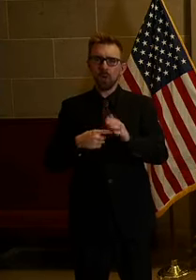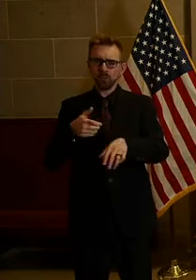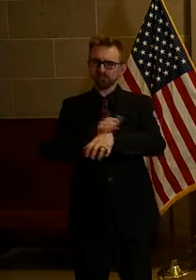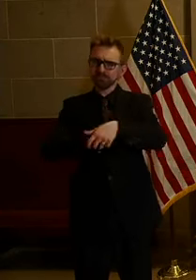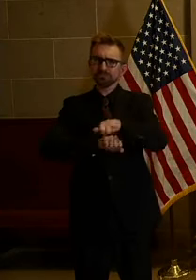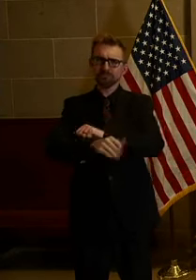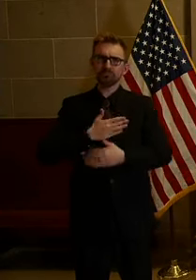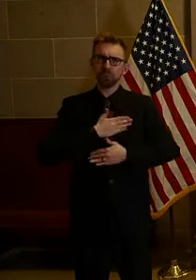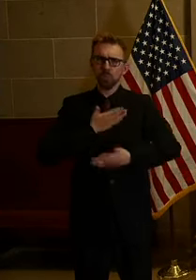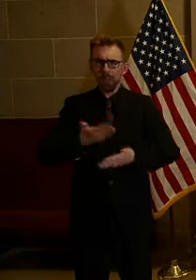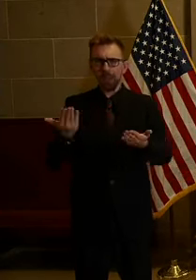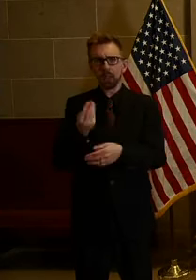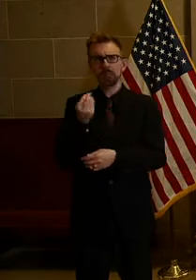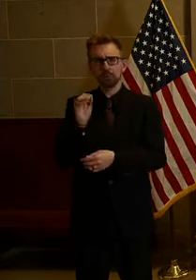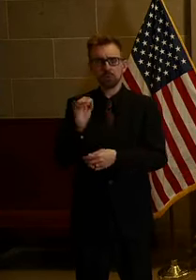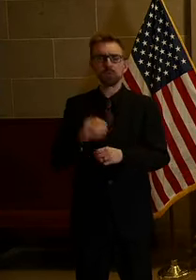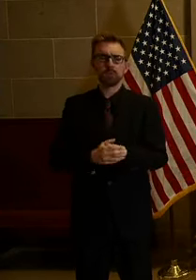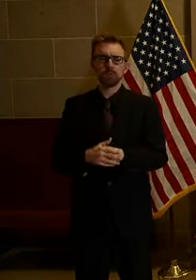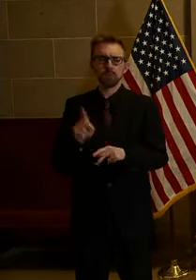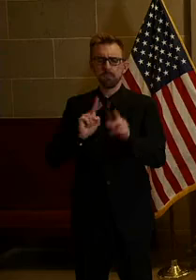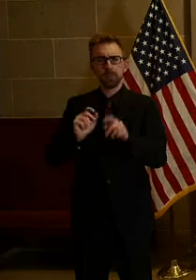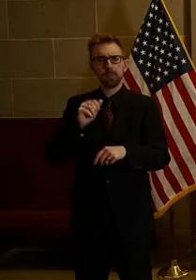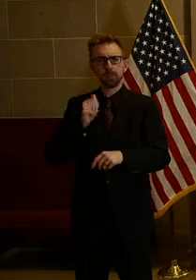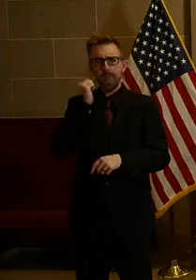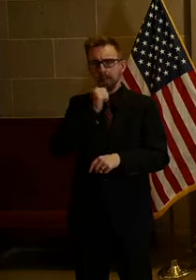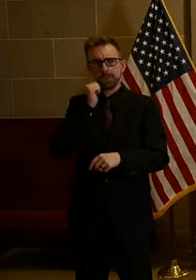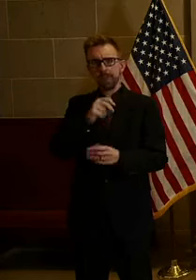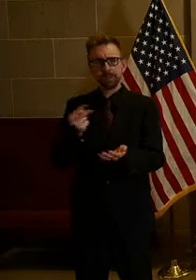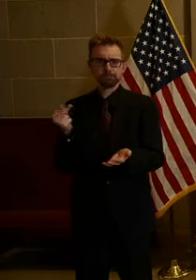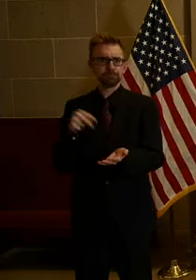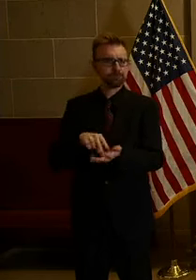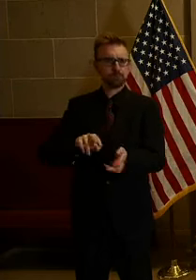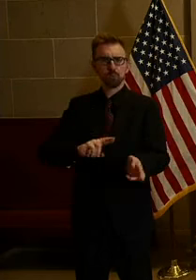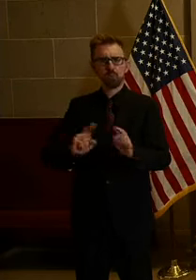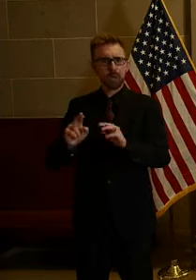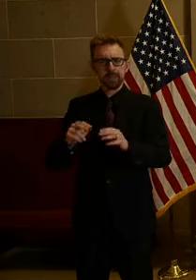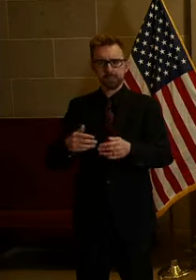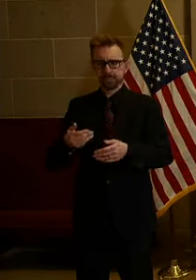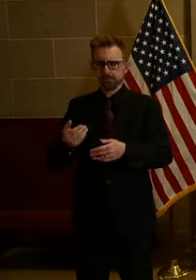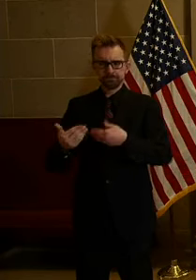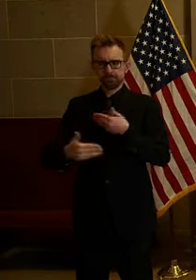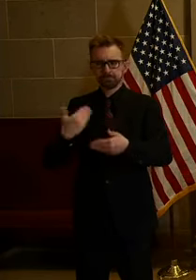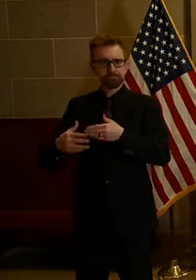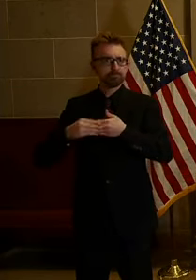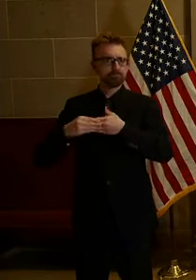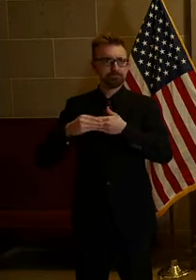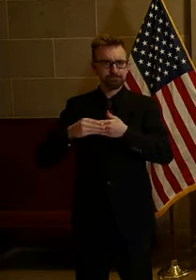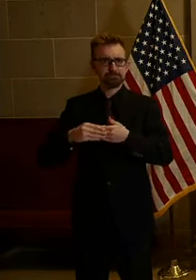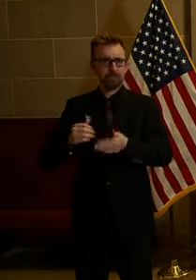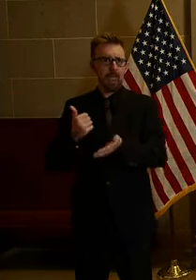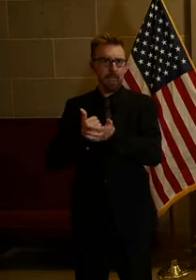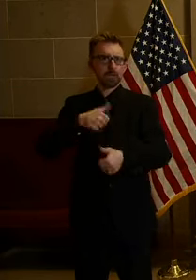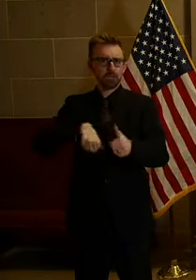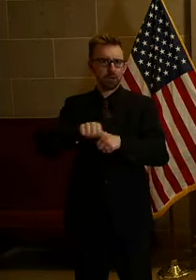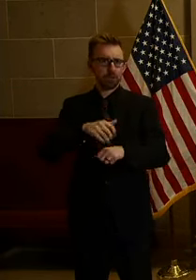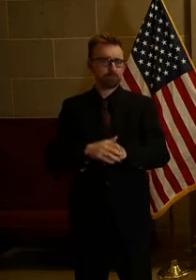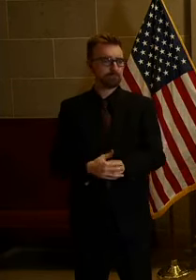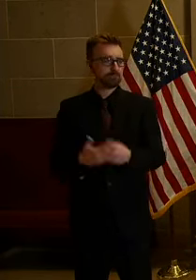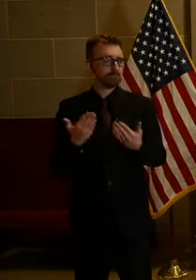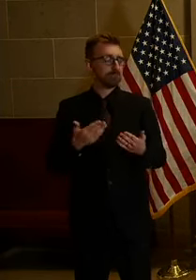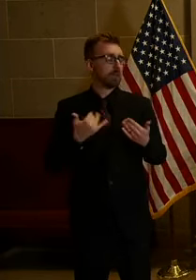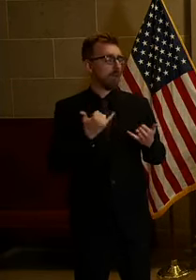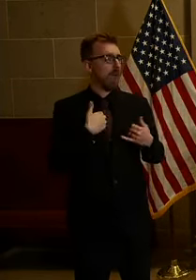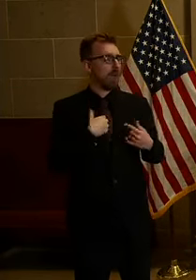in Missouri. People stepping up every day trying to do the right thing to help one another. So with that, we'll answer a few questions. Kelly.